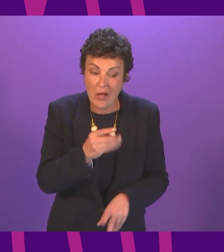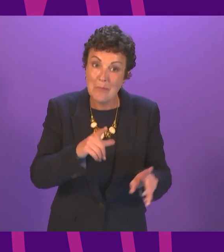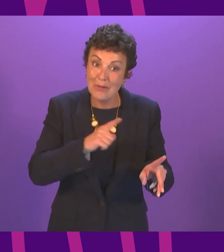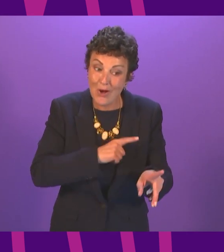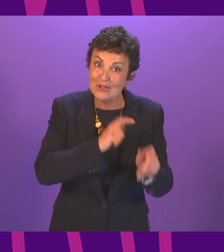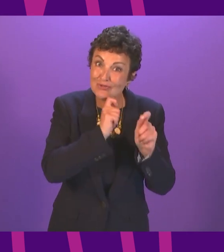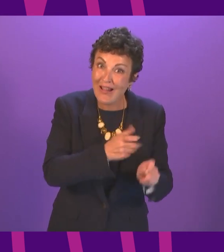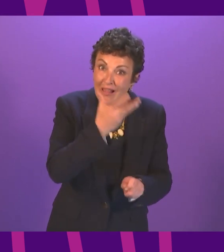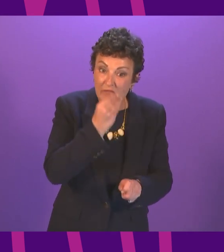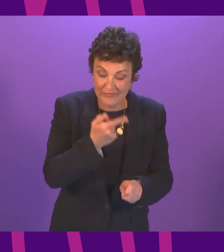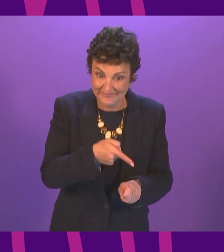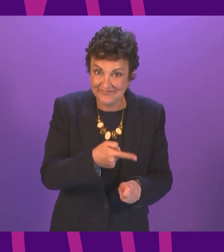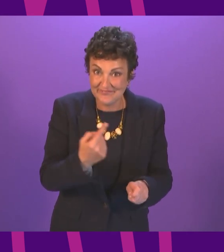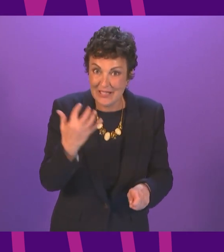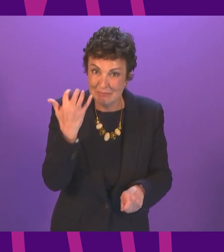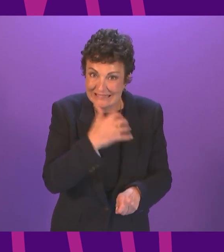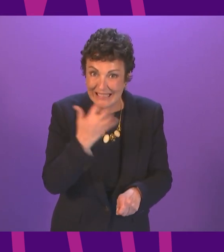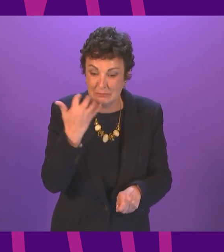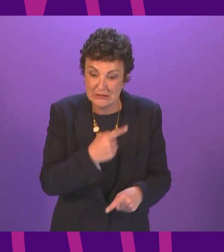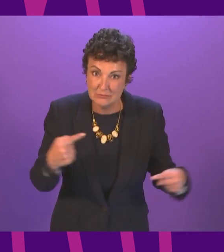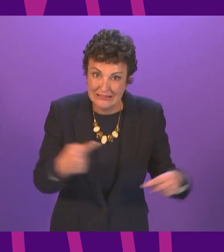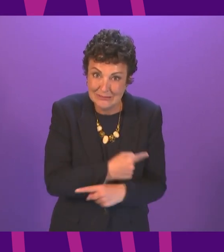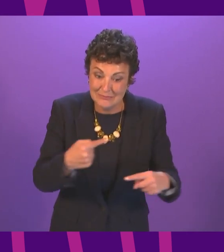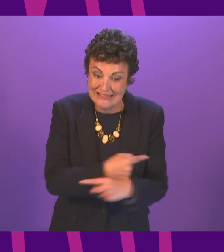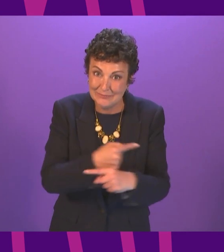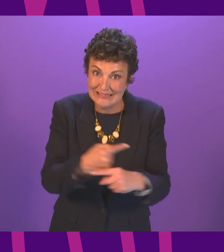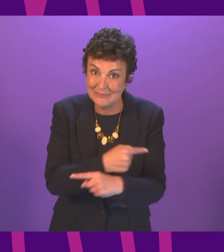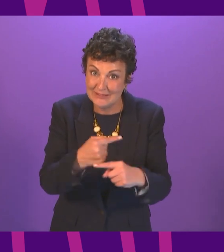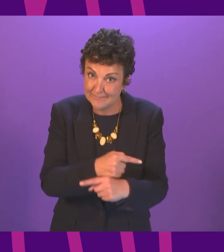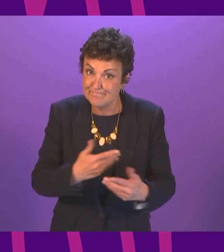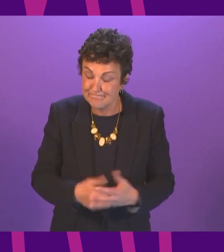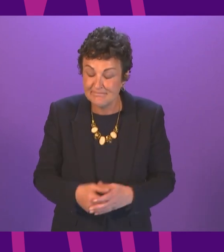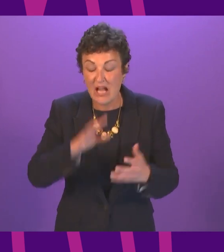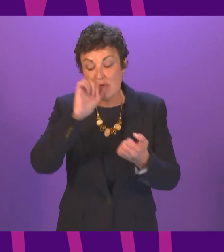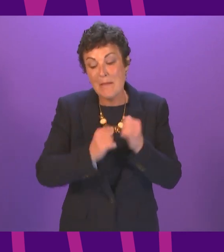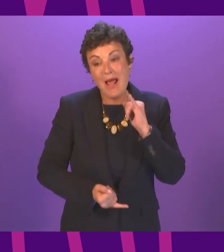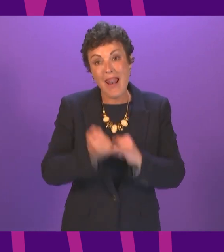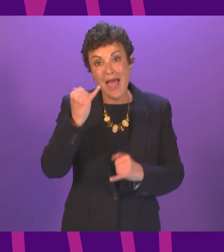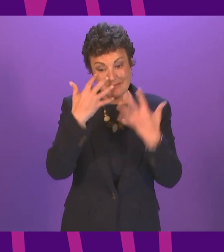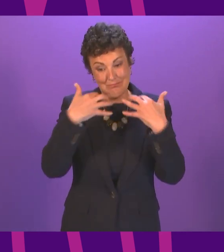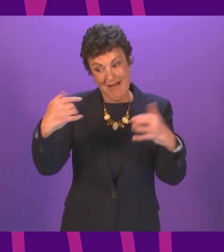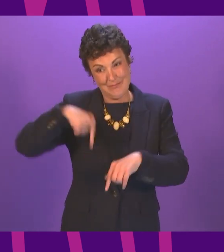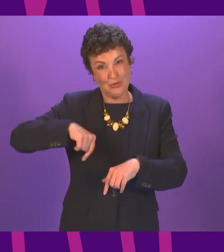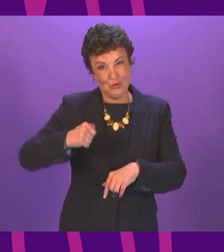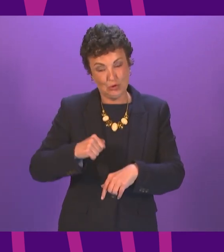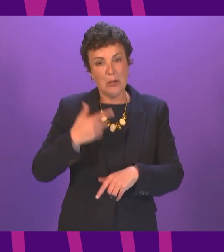made now that the previous COVID committee in the last parliament took evidence on this and Professor Woolhouse from the University of Edinburgh